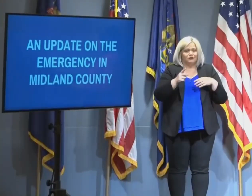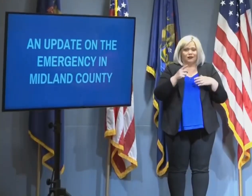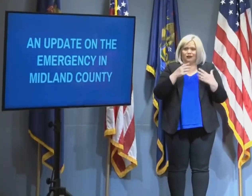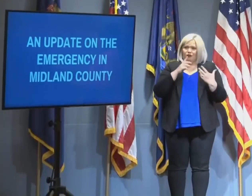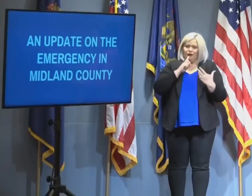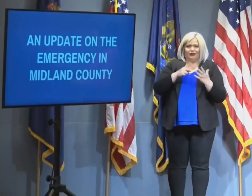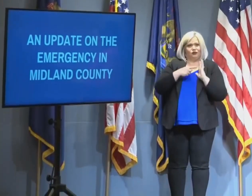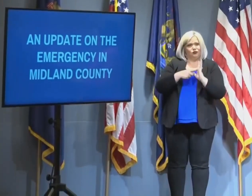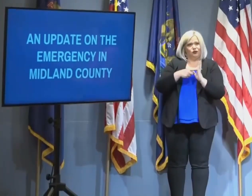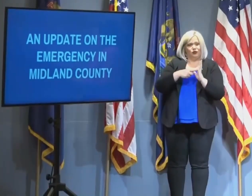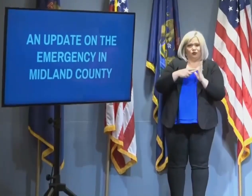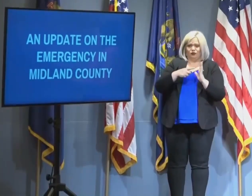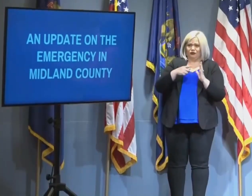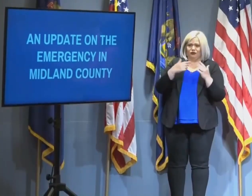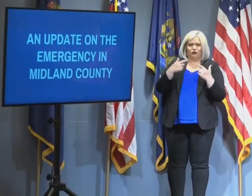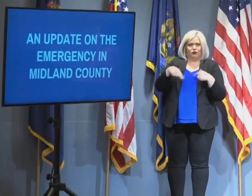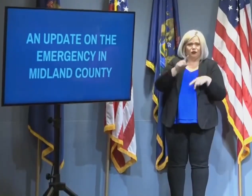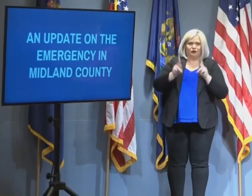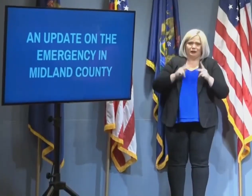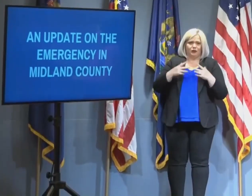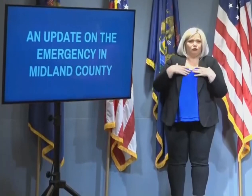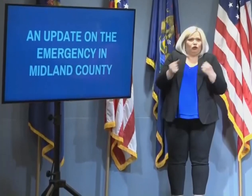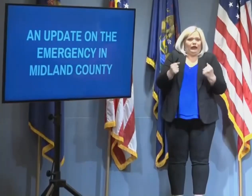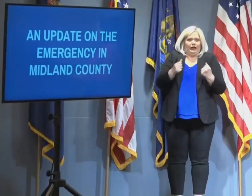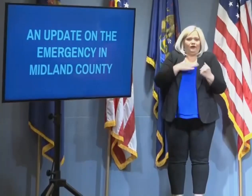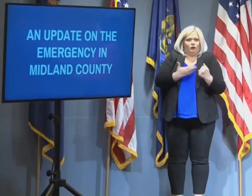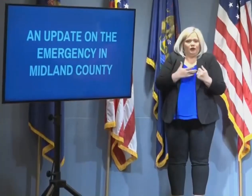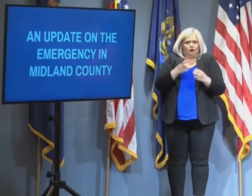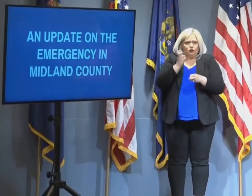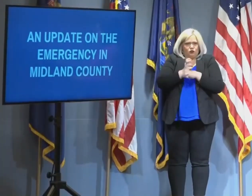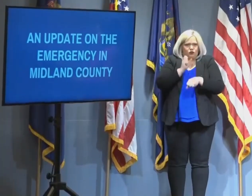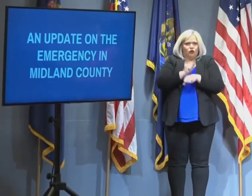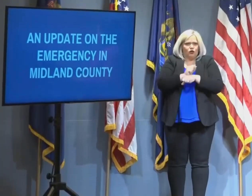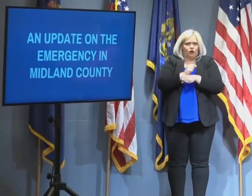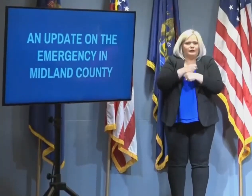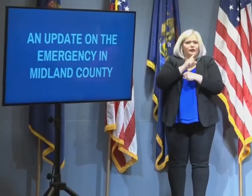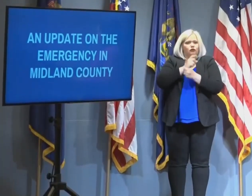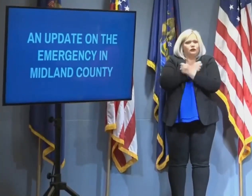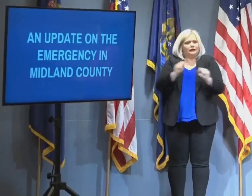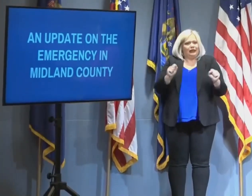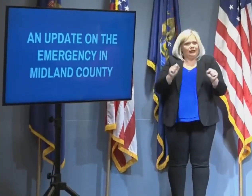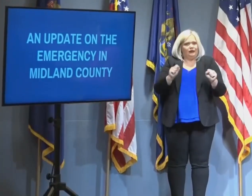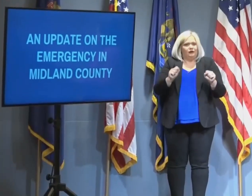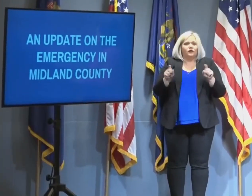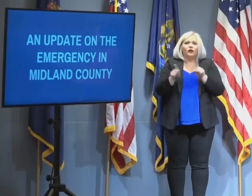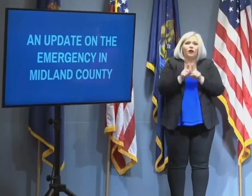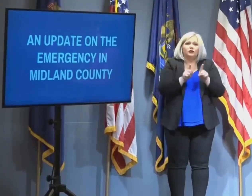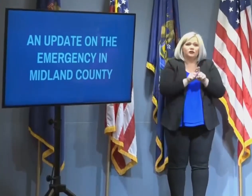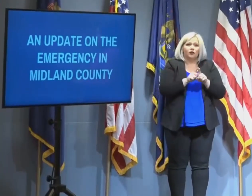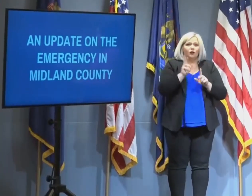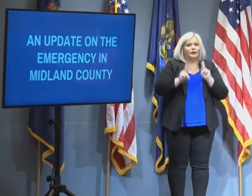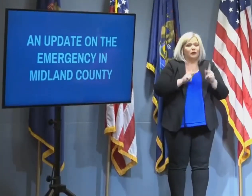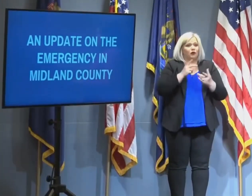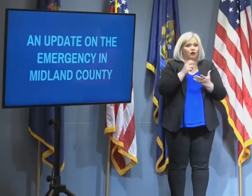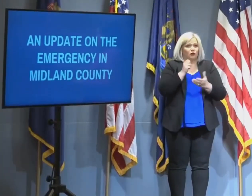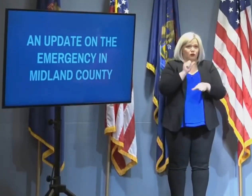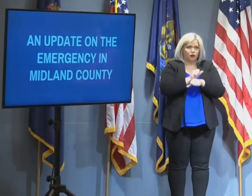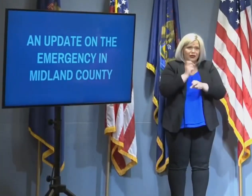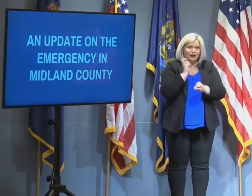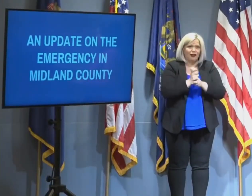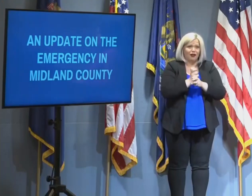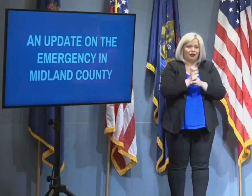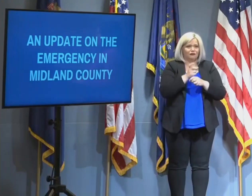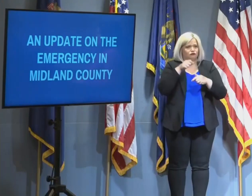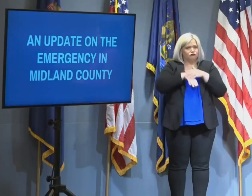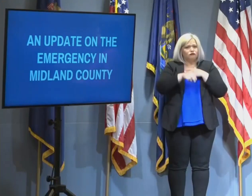the first responders. I want to thank people on the ground who have been helping one another. When I toured the shelter yesterday, it was incredible to